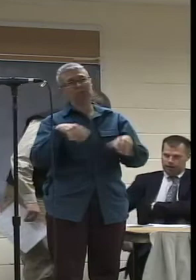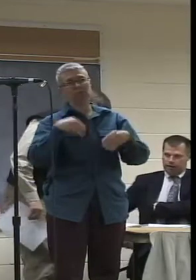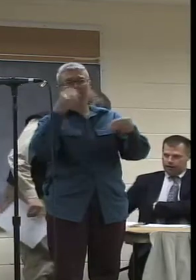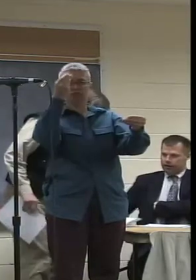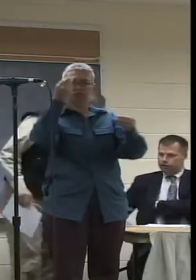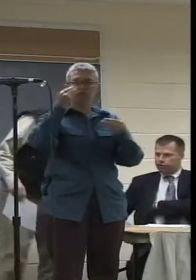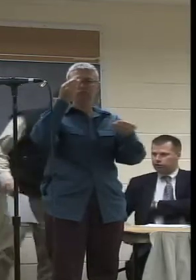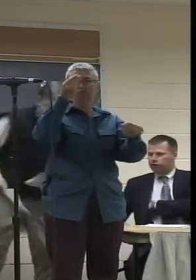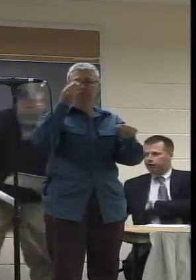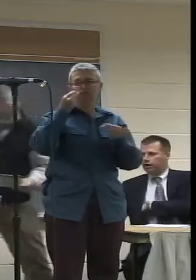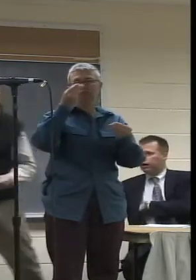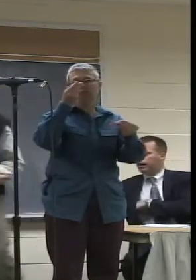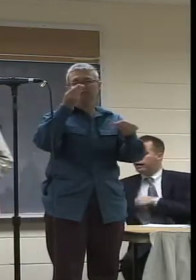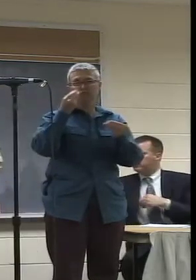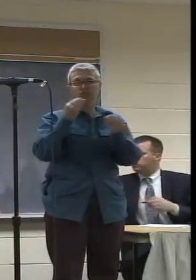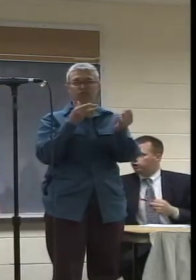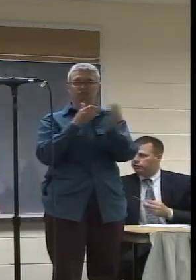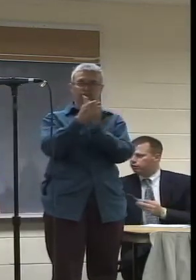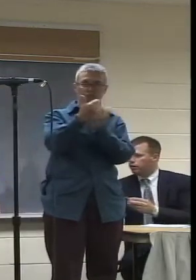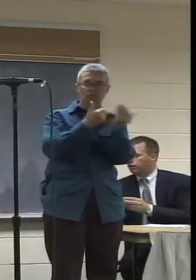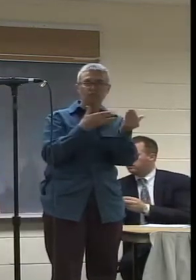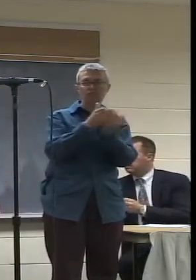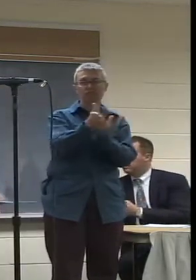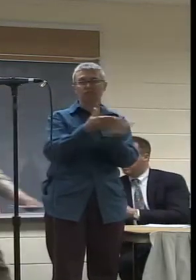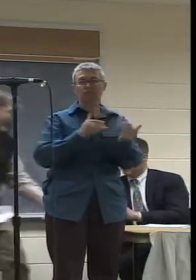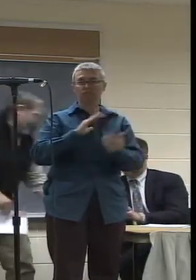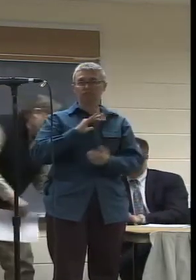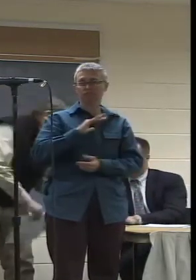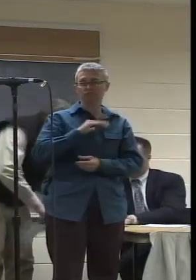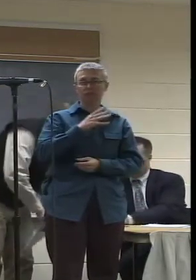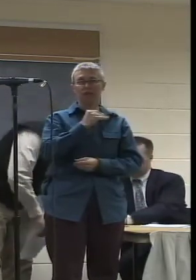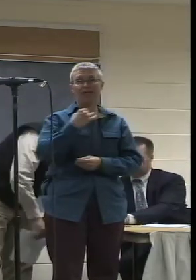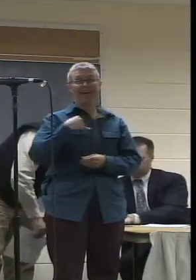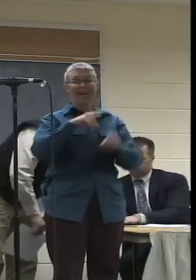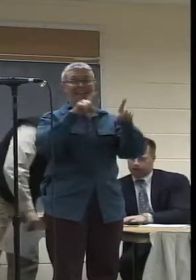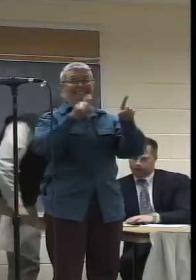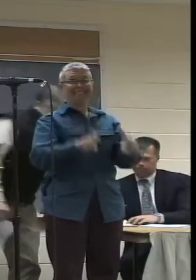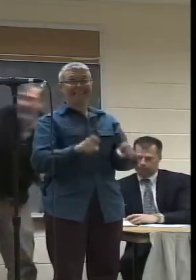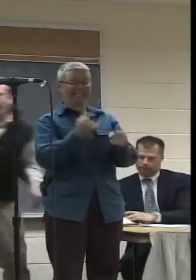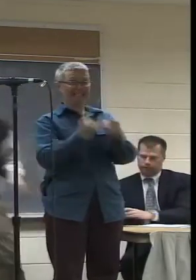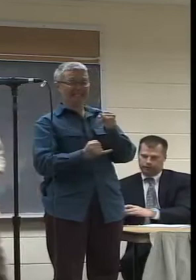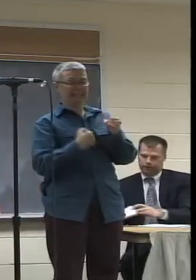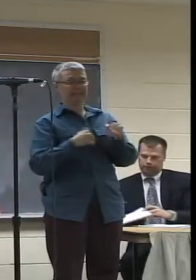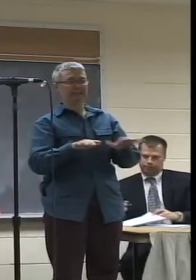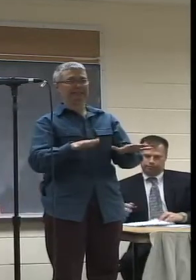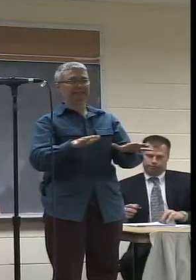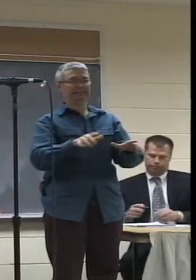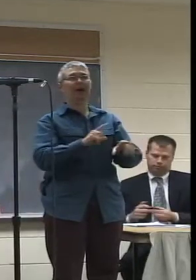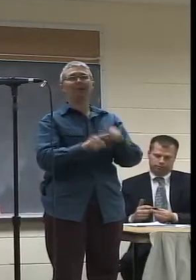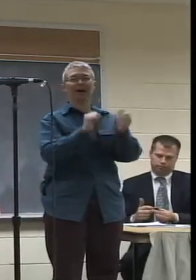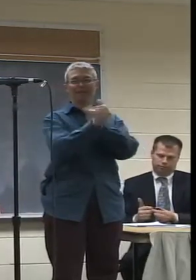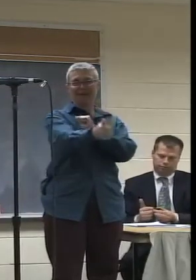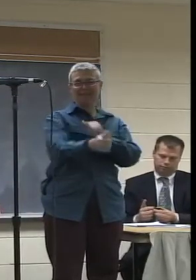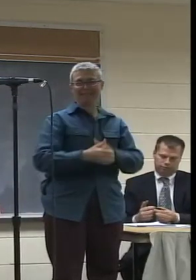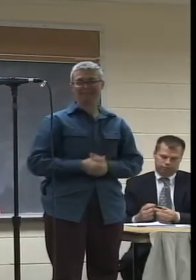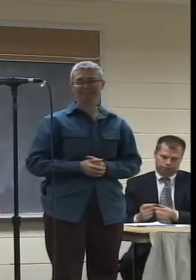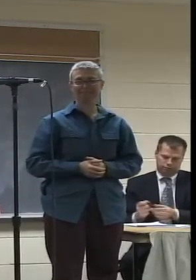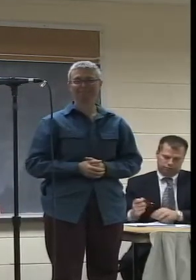thorough. And there was an exam at the end. And I was a little nervous about that, but I took it and I passed.